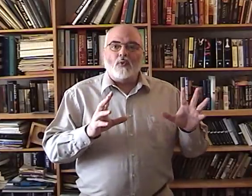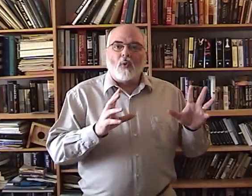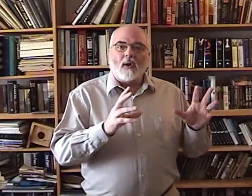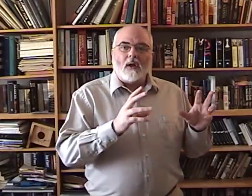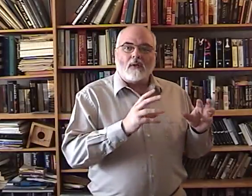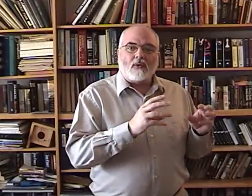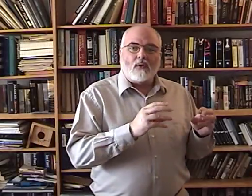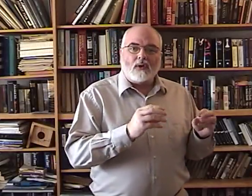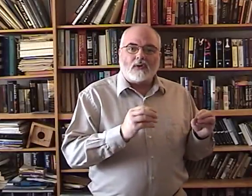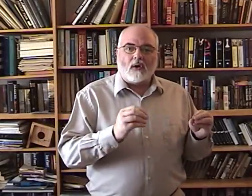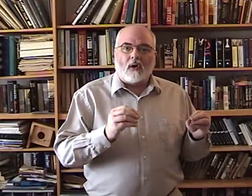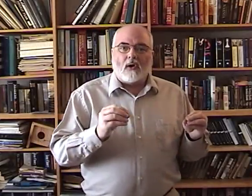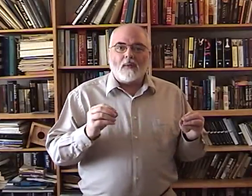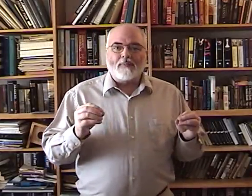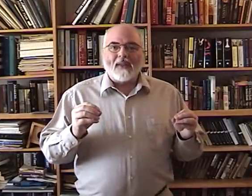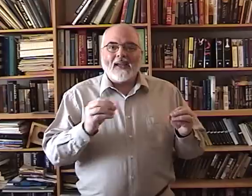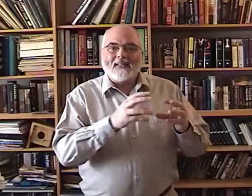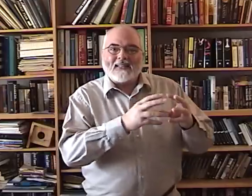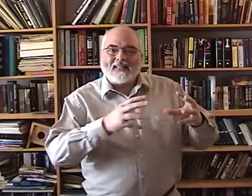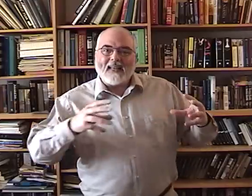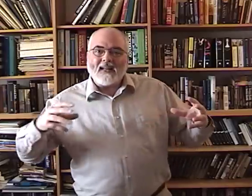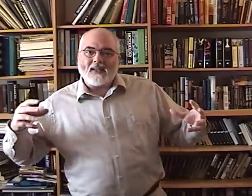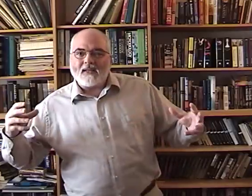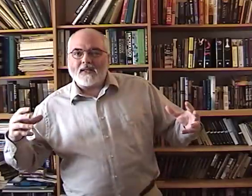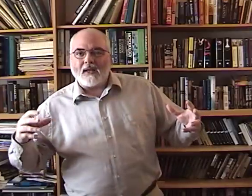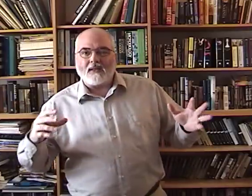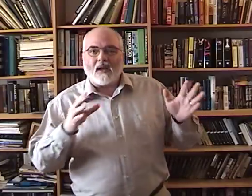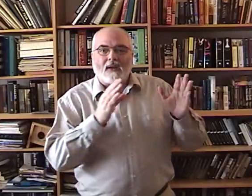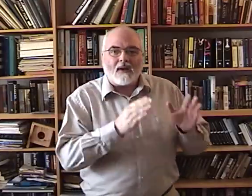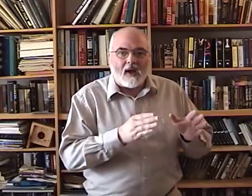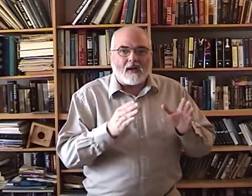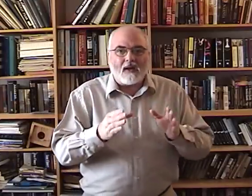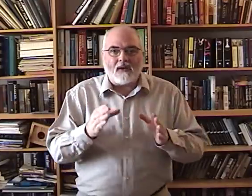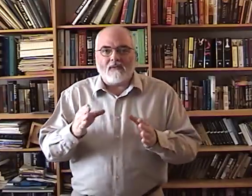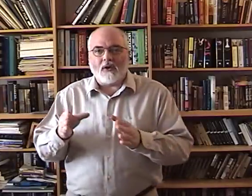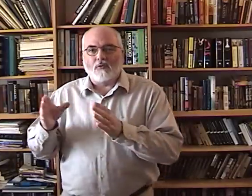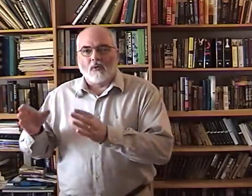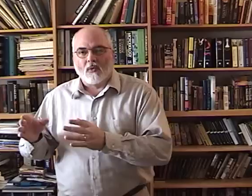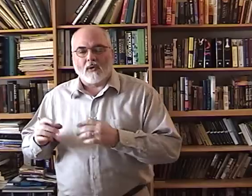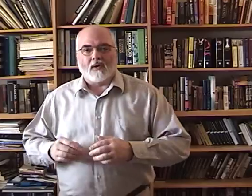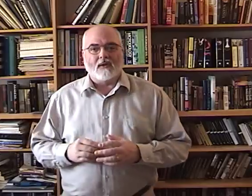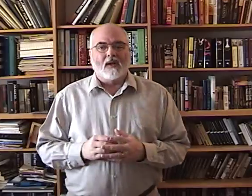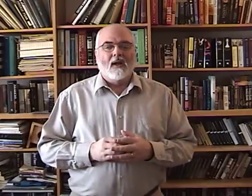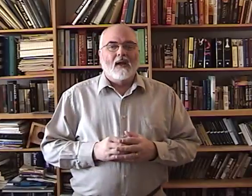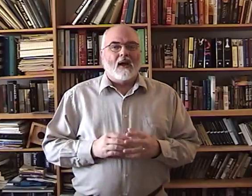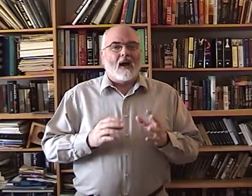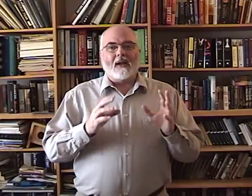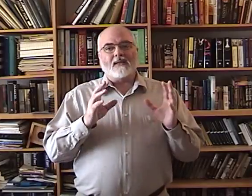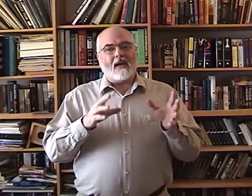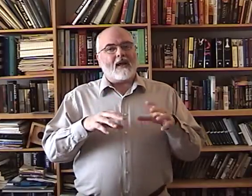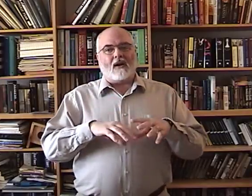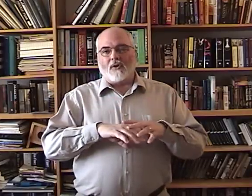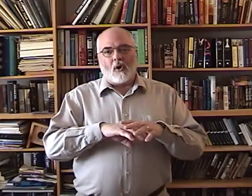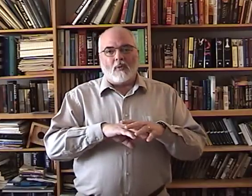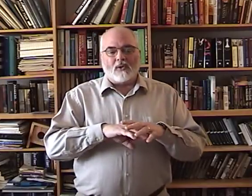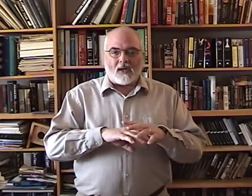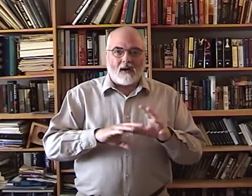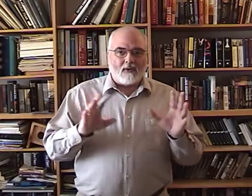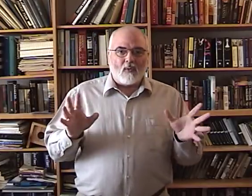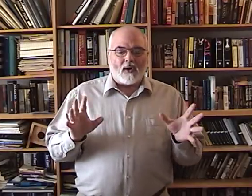working through the song in sentences and not individual words I say that on almost every one